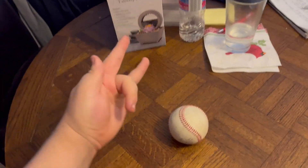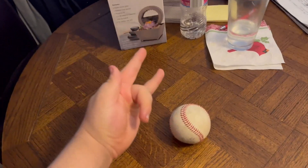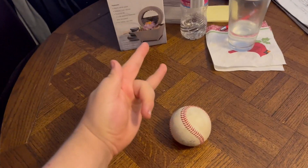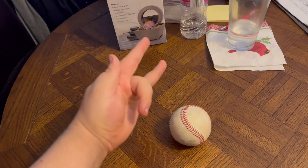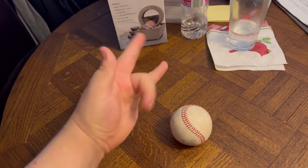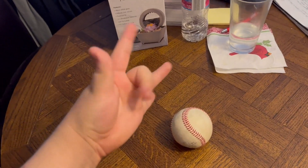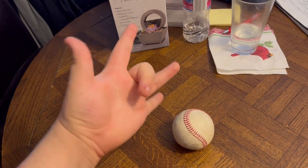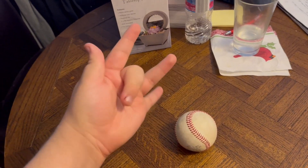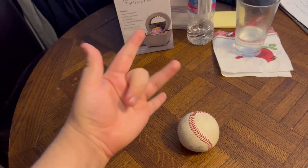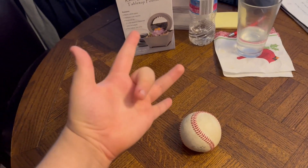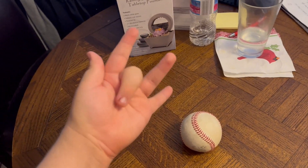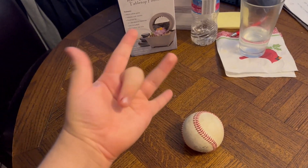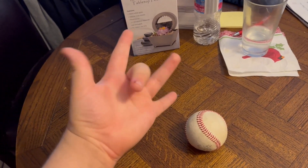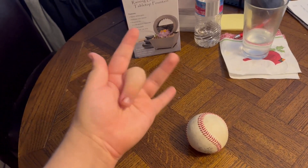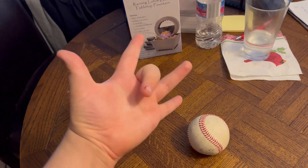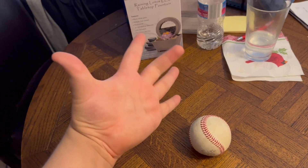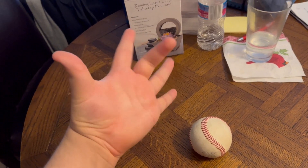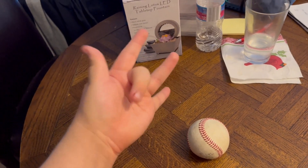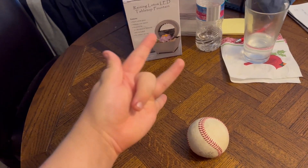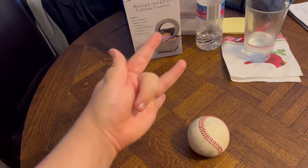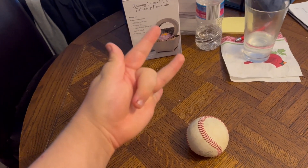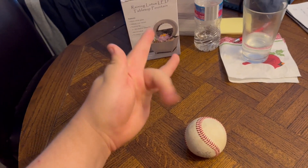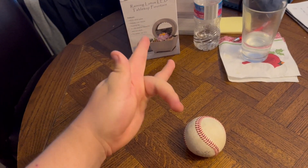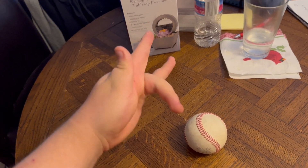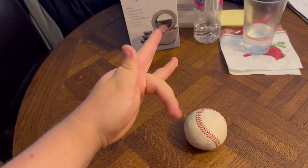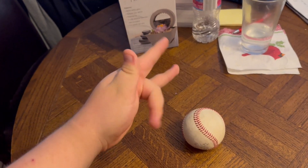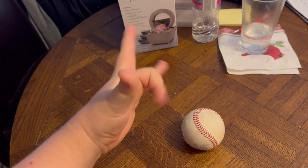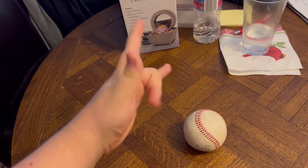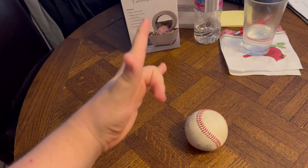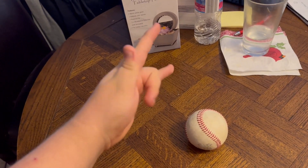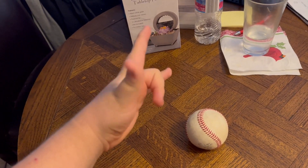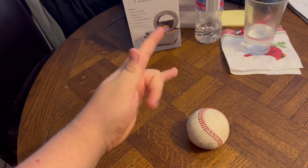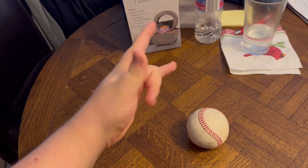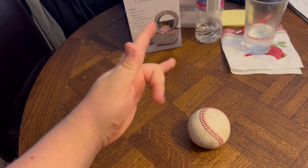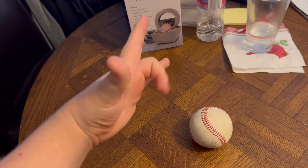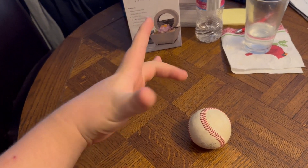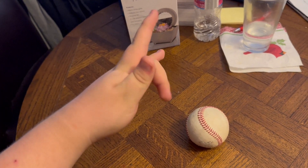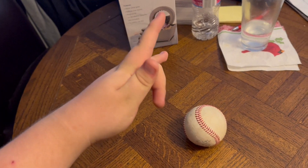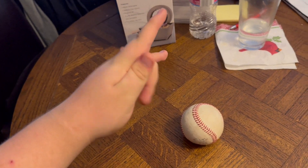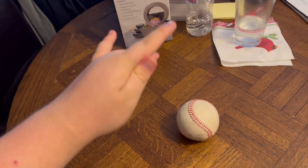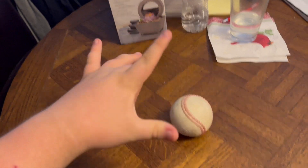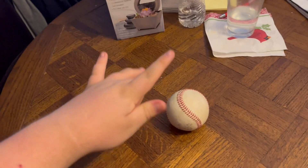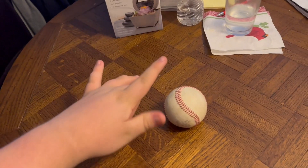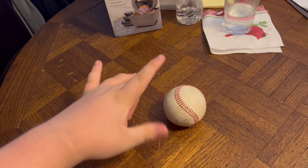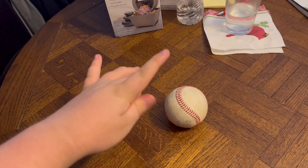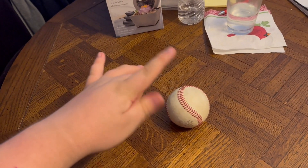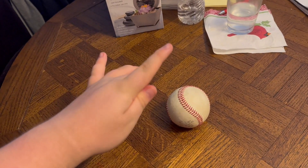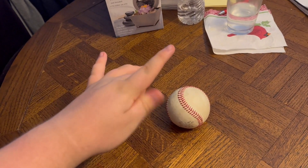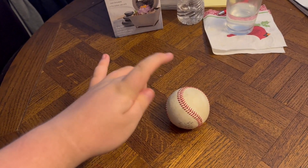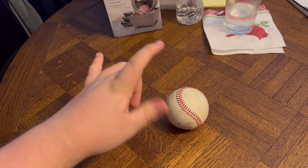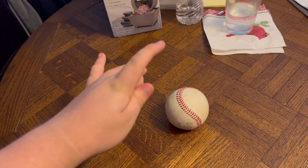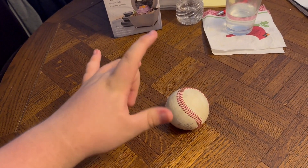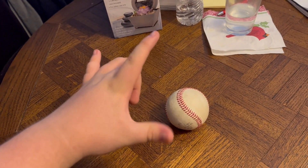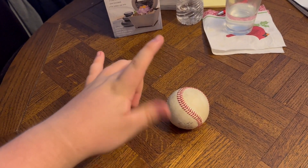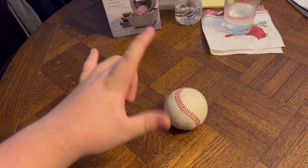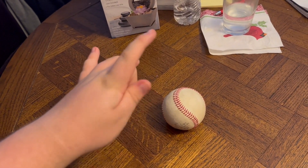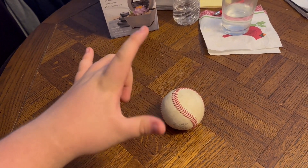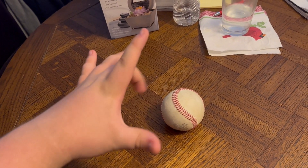okay guys listen up we're gonna play ball so this is a baseball shape size